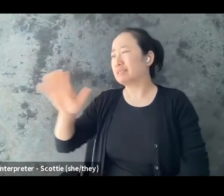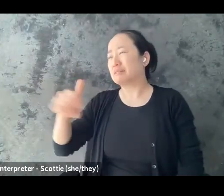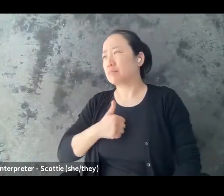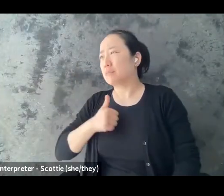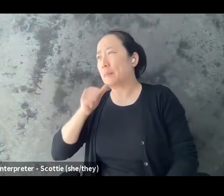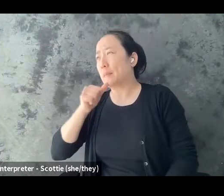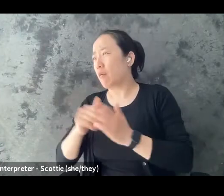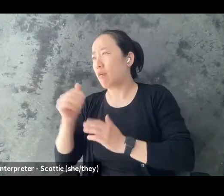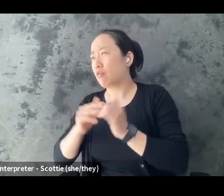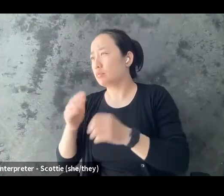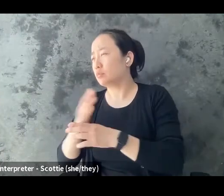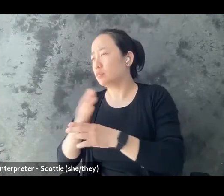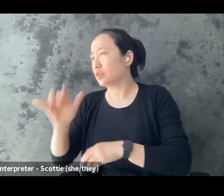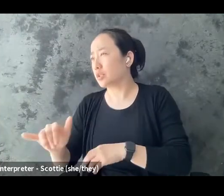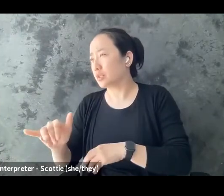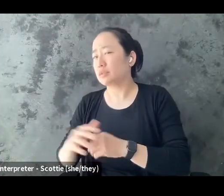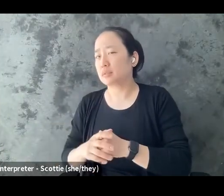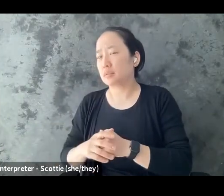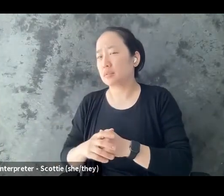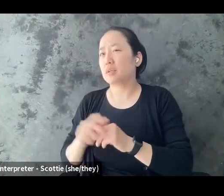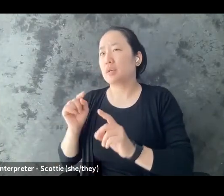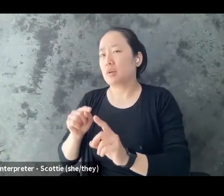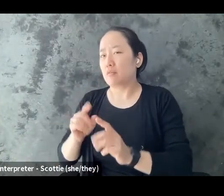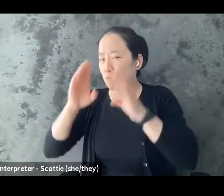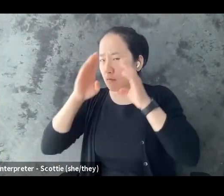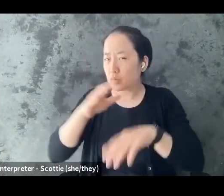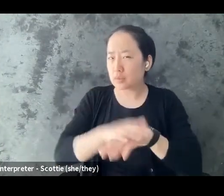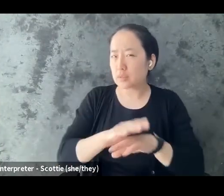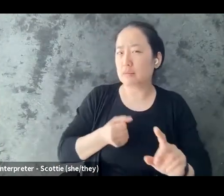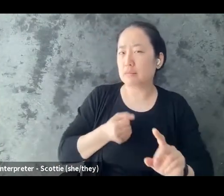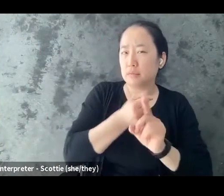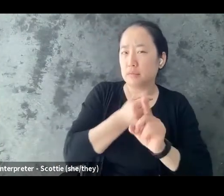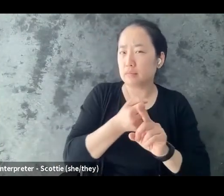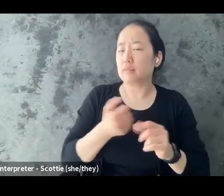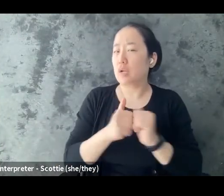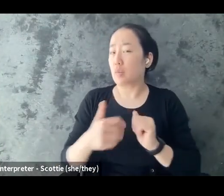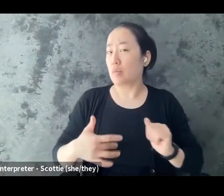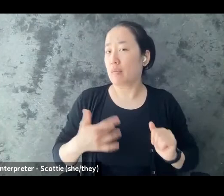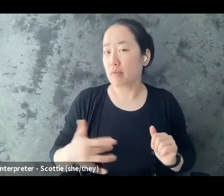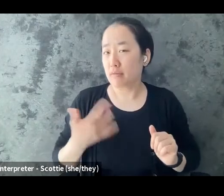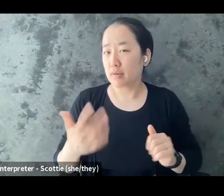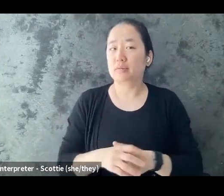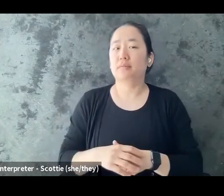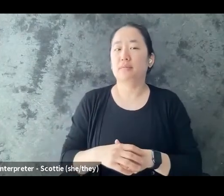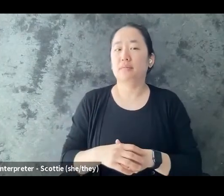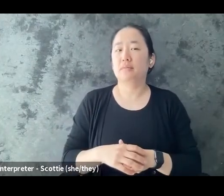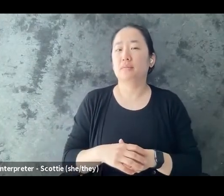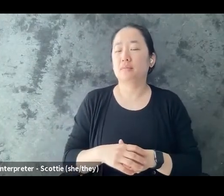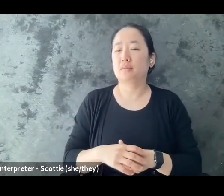share maybe focus more on the impact or how i felt during that time or other things too that might feel more accessible to